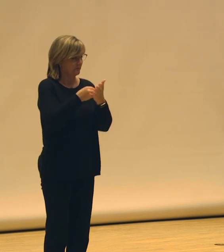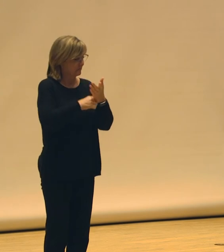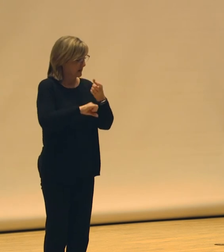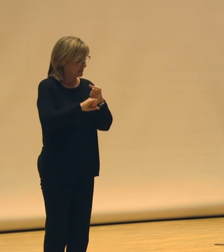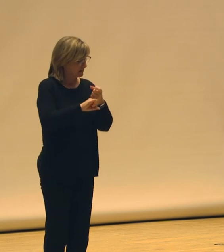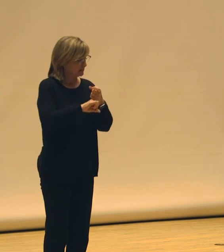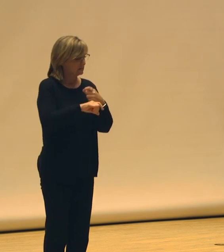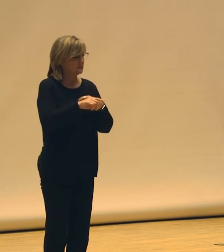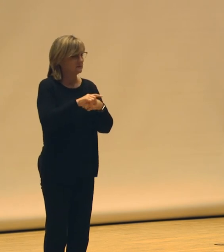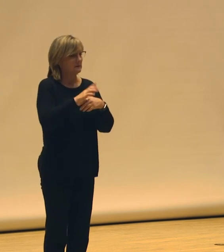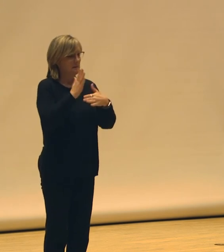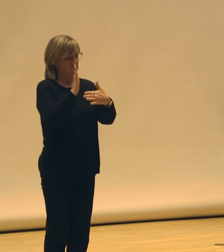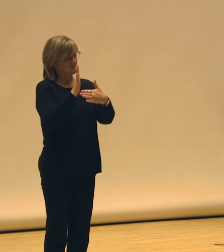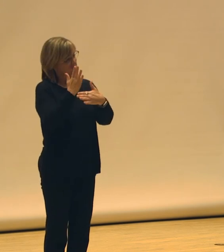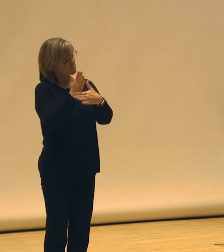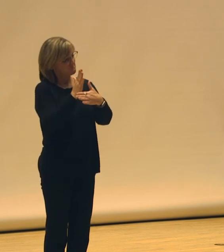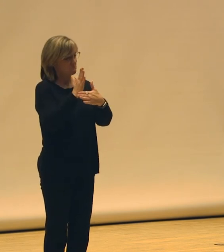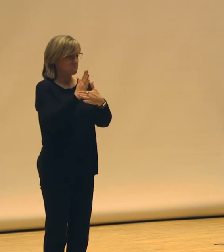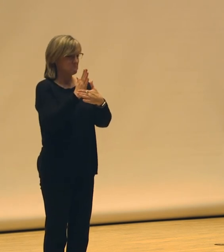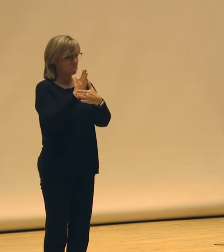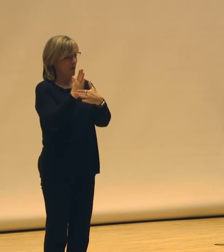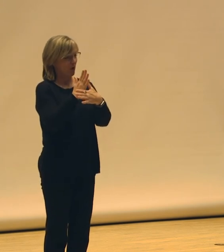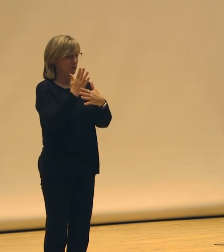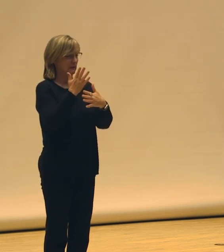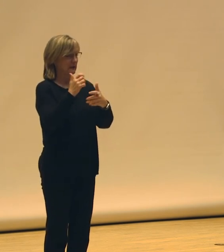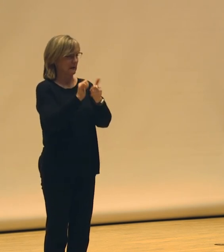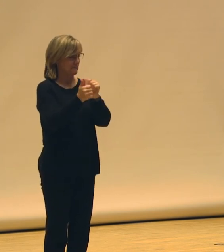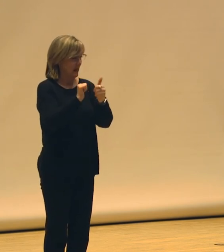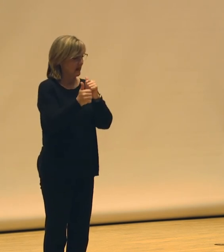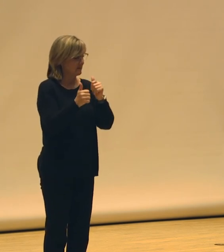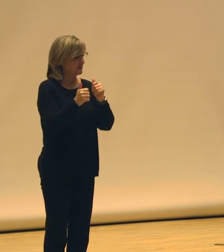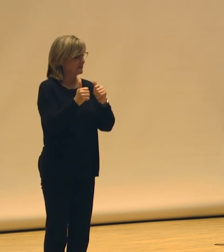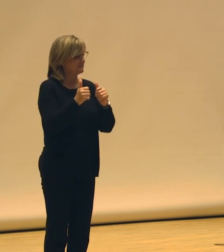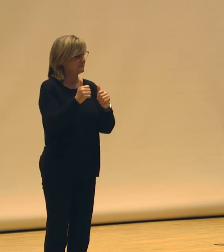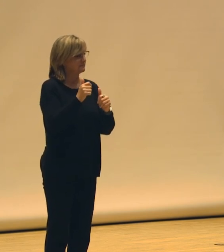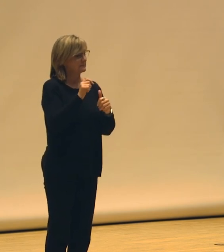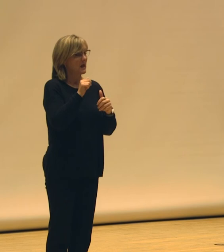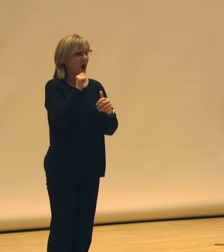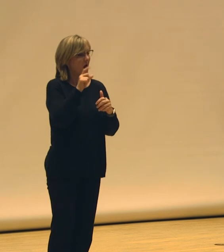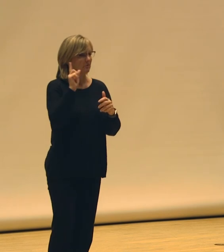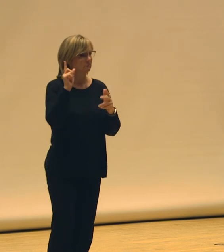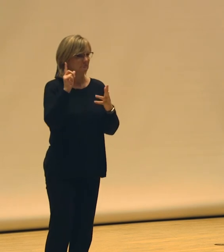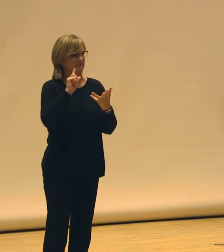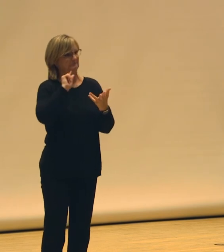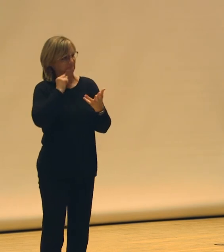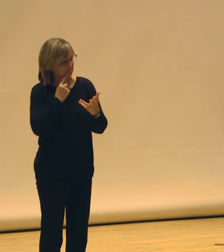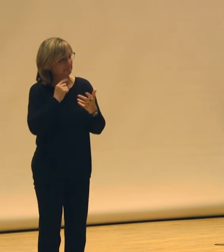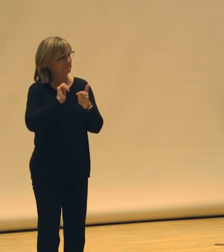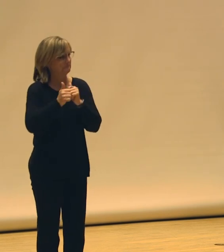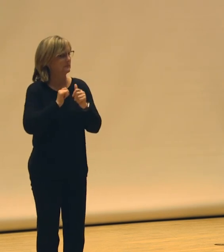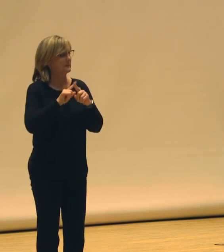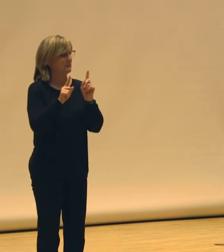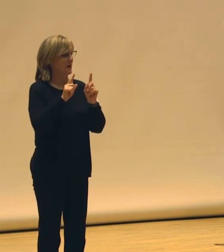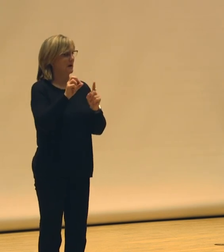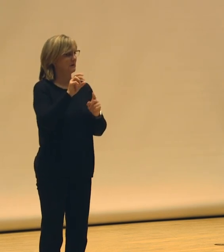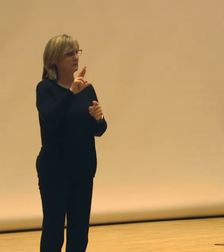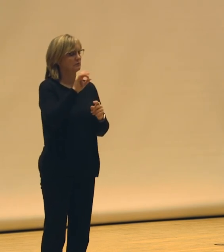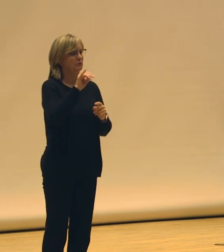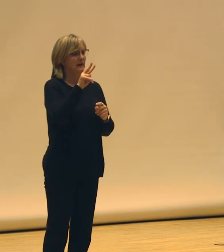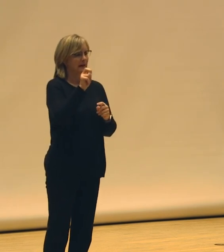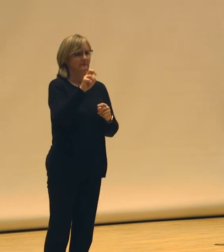moderately competitive. They're not, like, insanely competitive. Creative capital. Yeah.